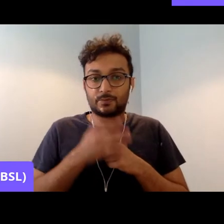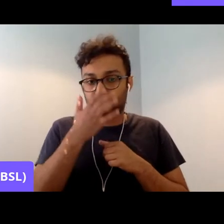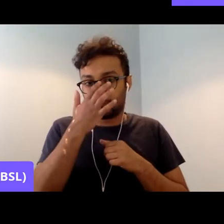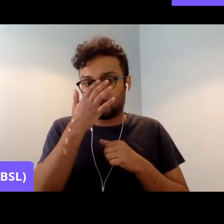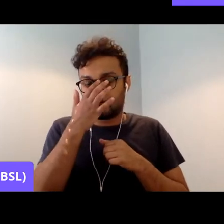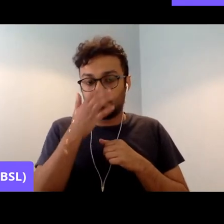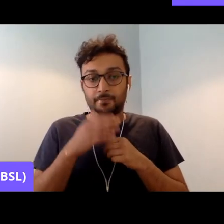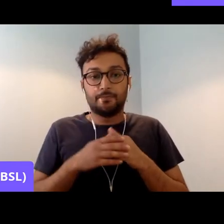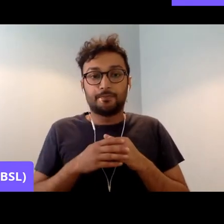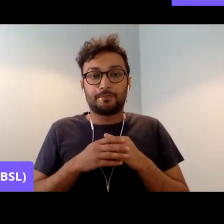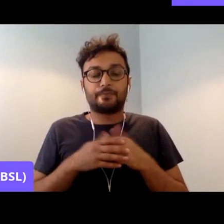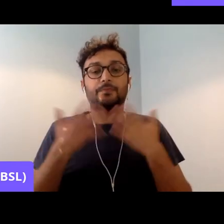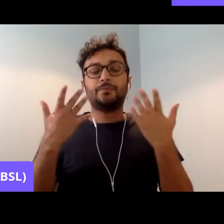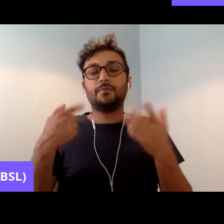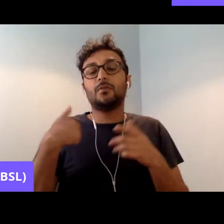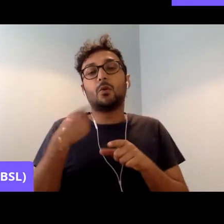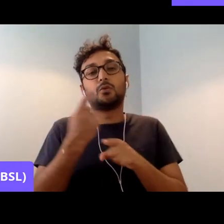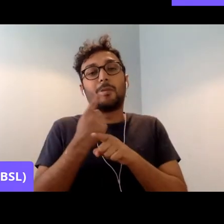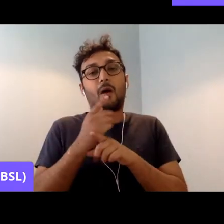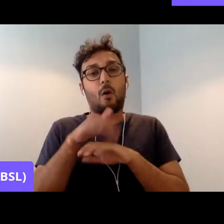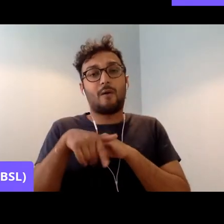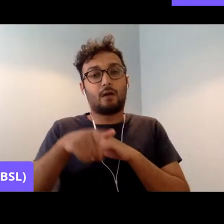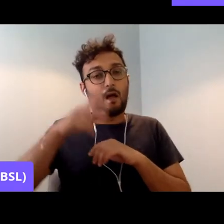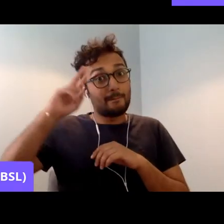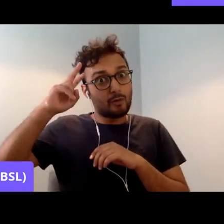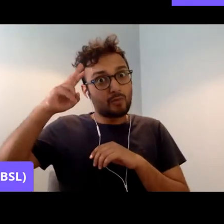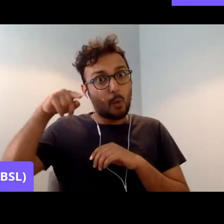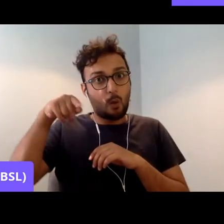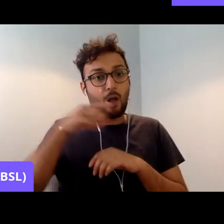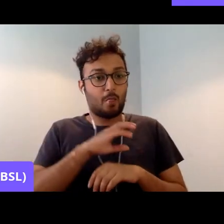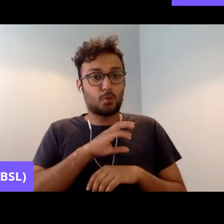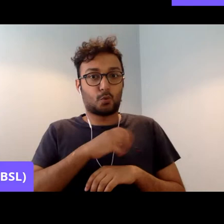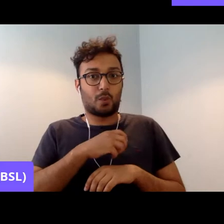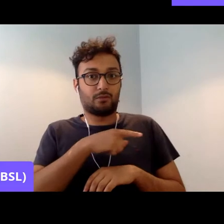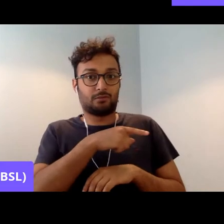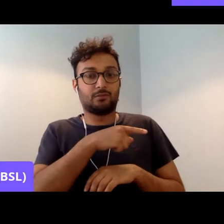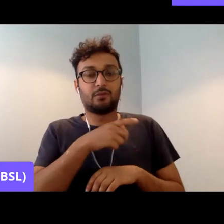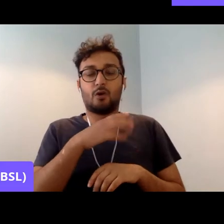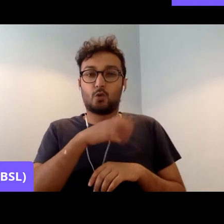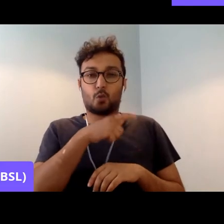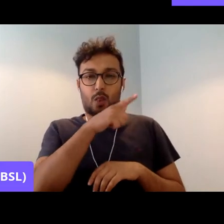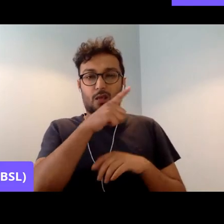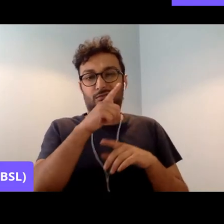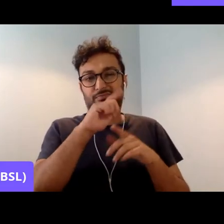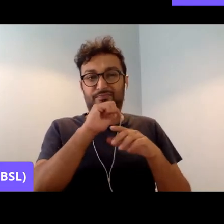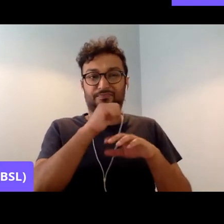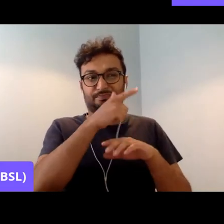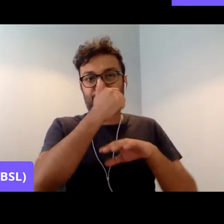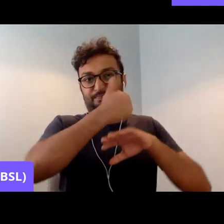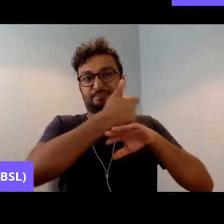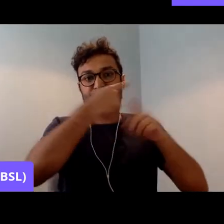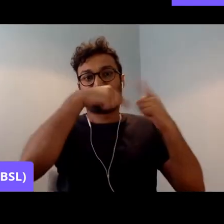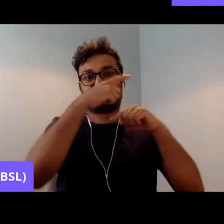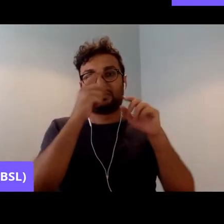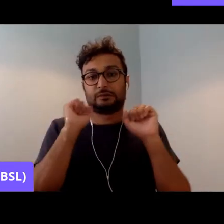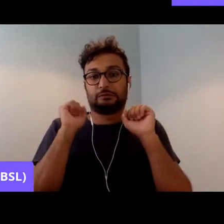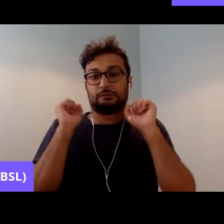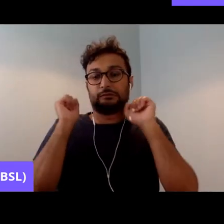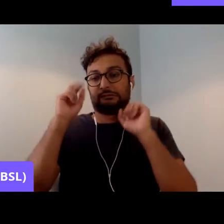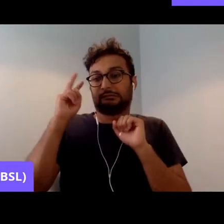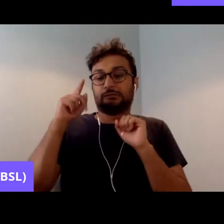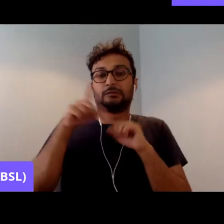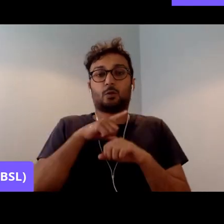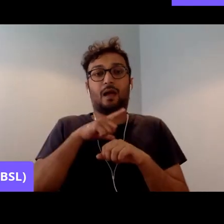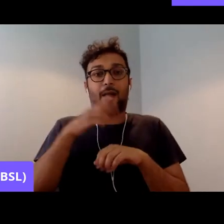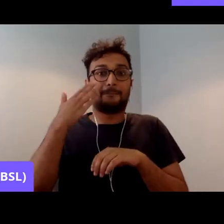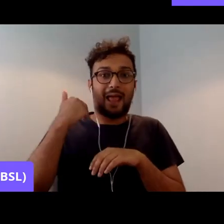So, I was talking about the paranoia which the union bureaucracy felt for black workers and Asian workers support groups from the